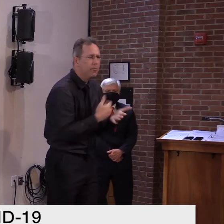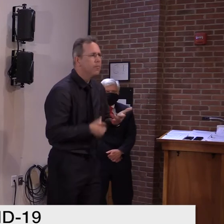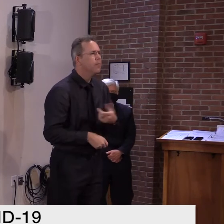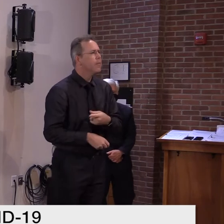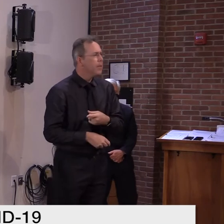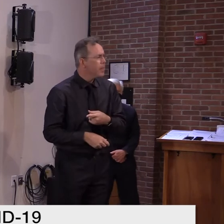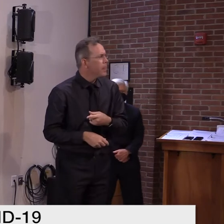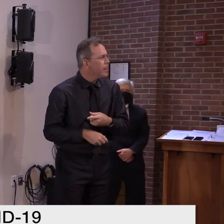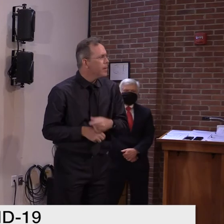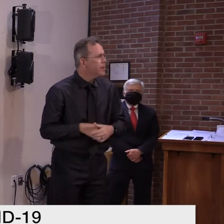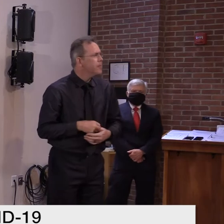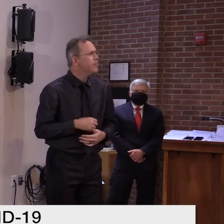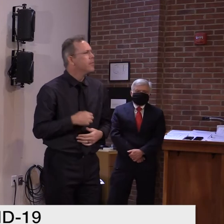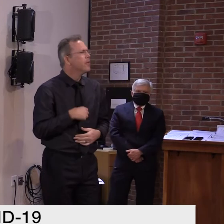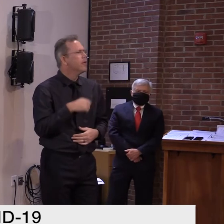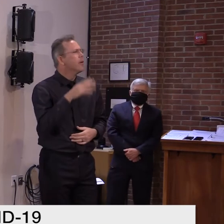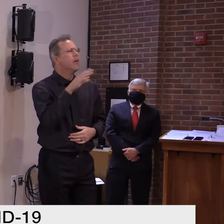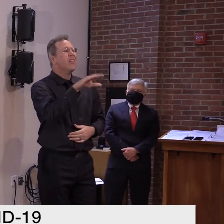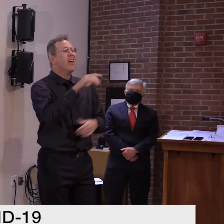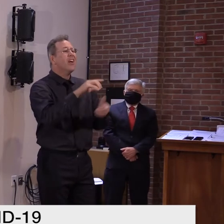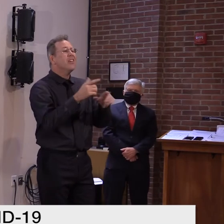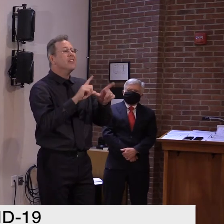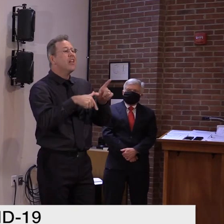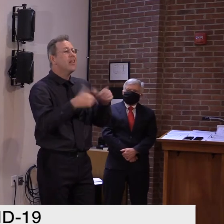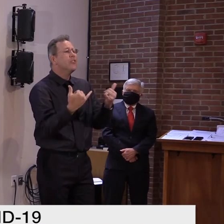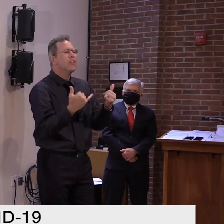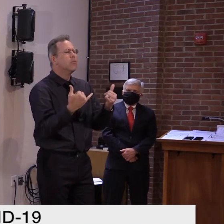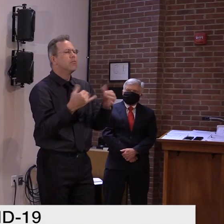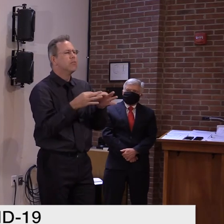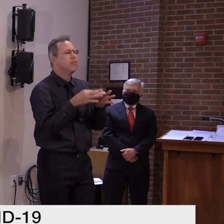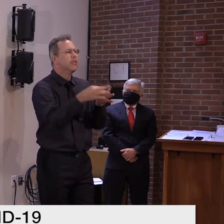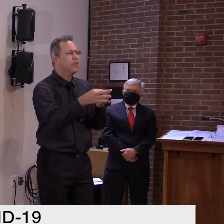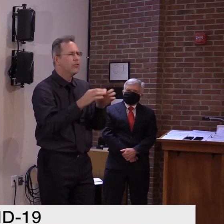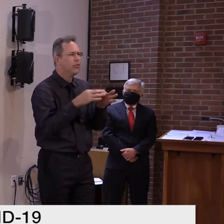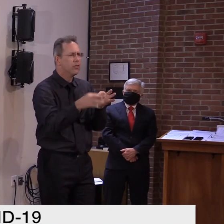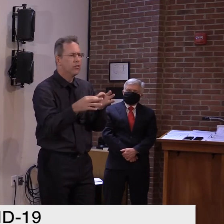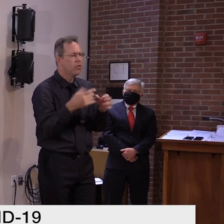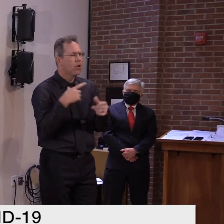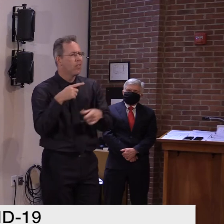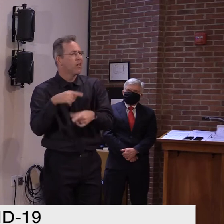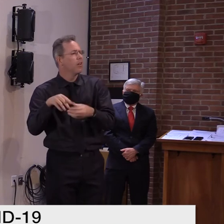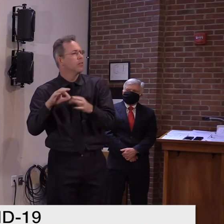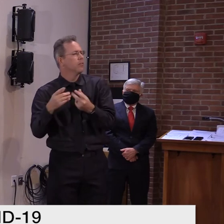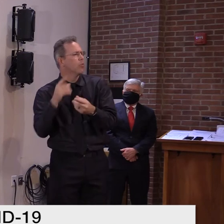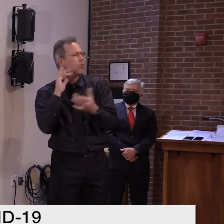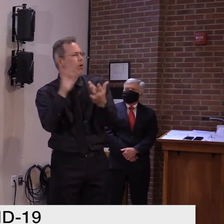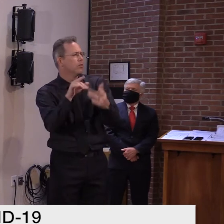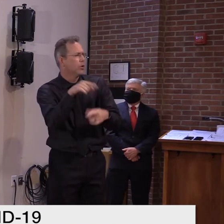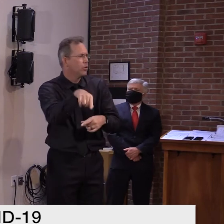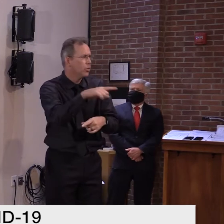Commissioner Peechek reach out to you, or, uh, maybe Secretary Curley has that information.